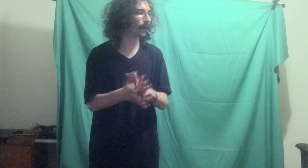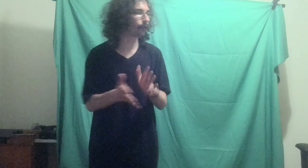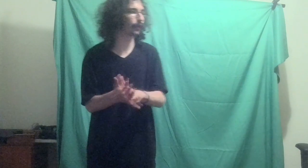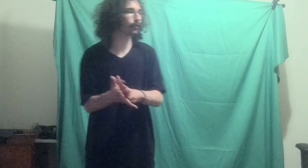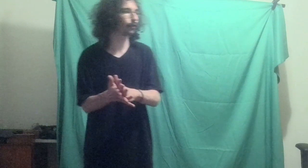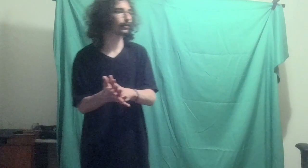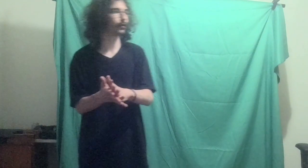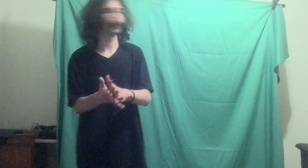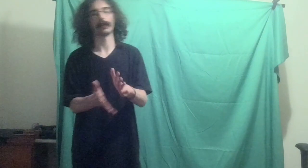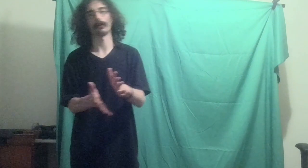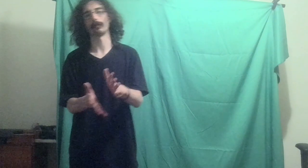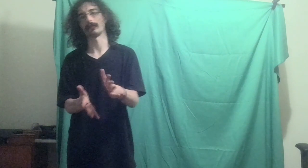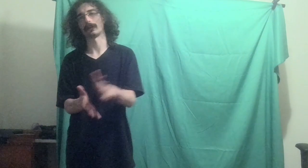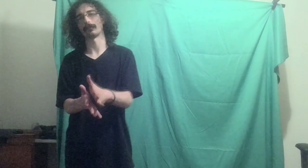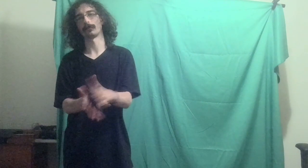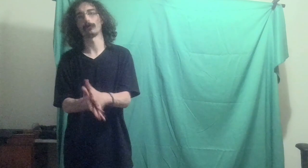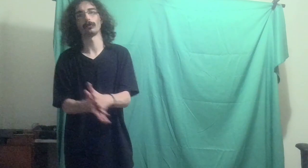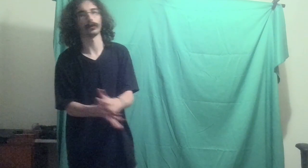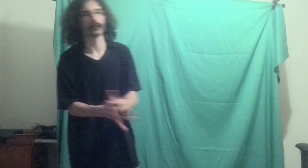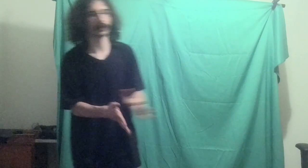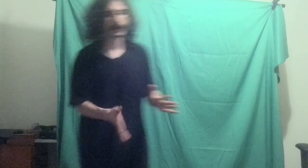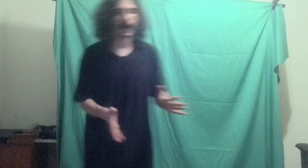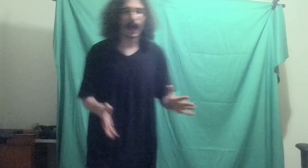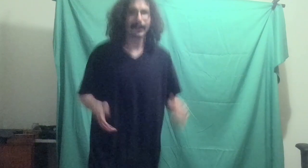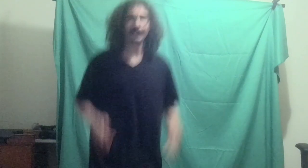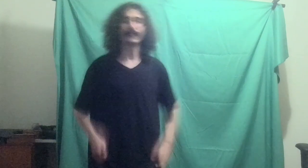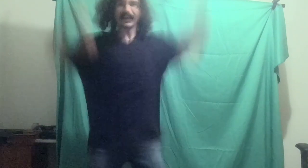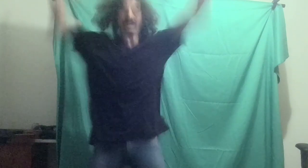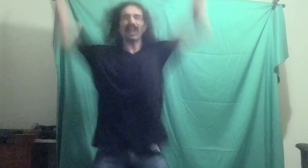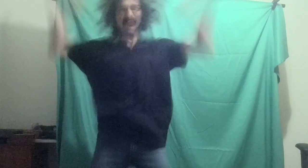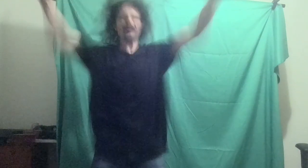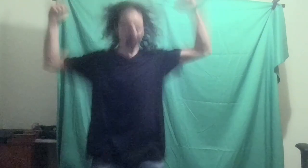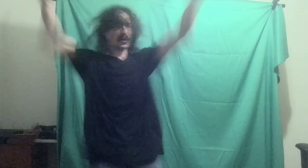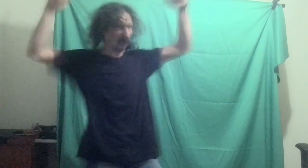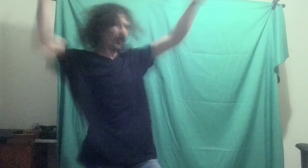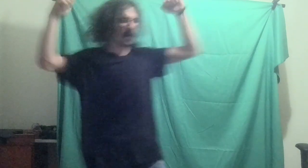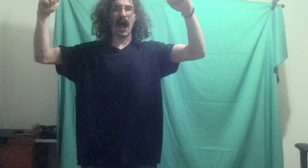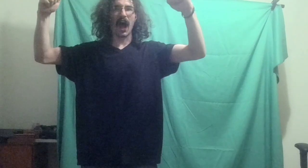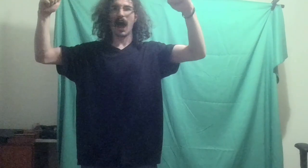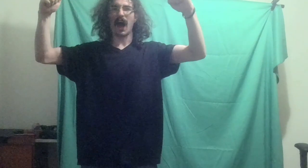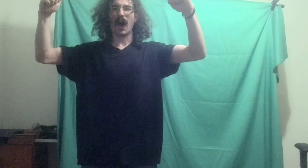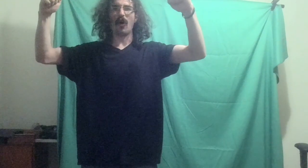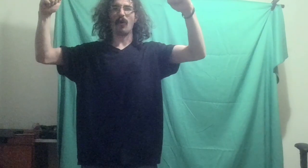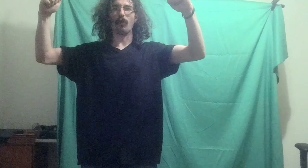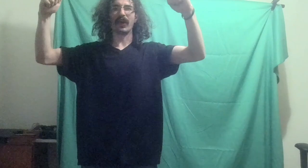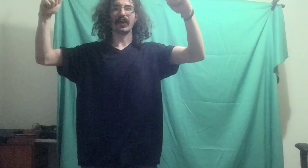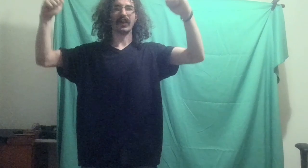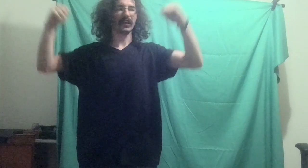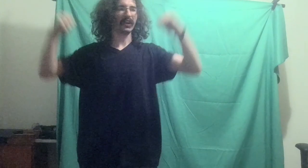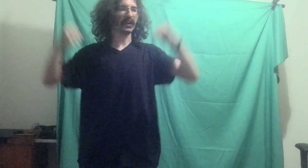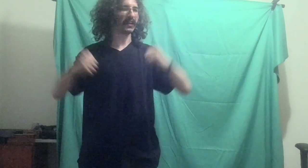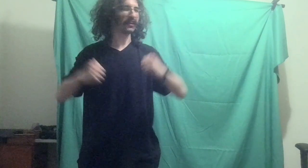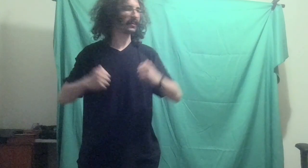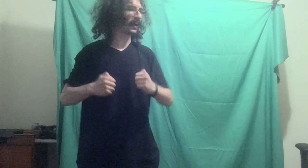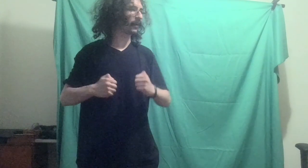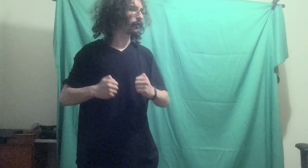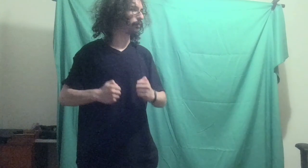threshold when I hit 100,000 views where I was like, yes, I hit the goal. Uh, wait, now